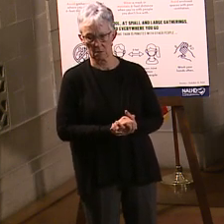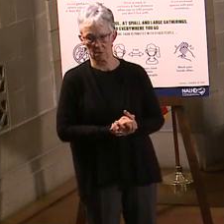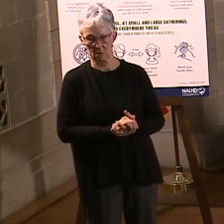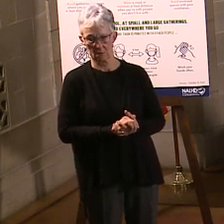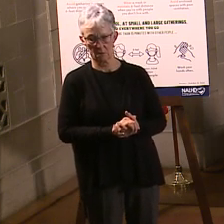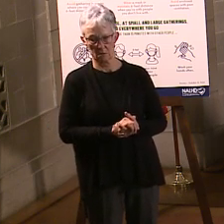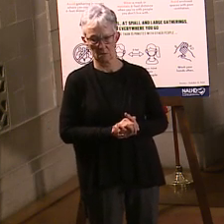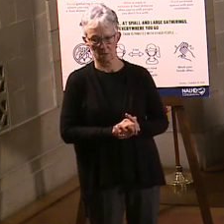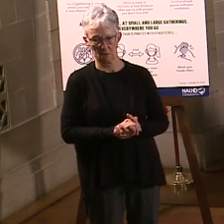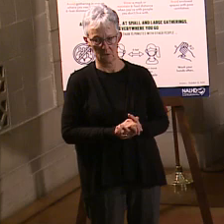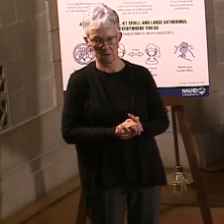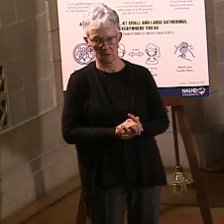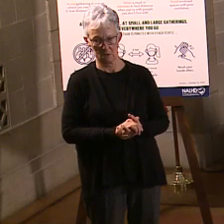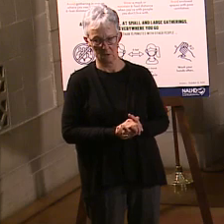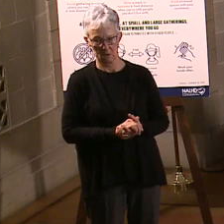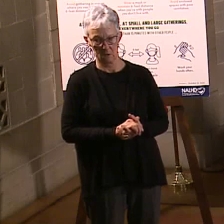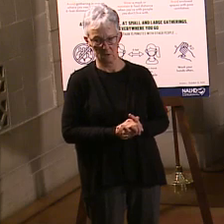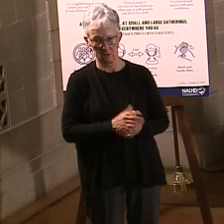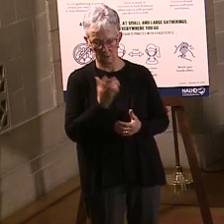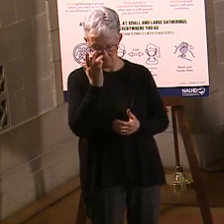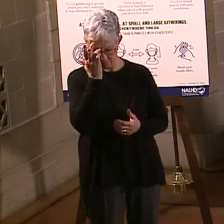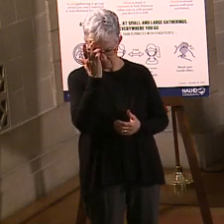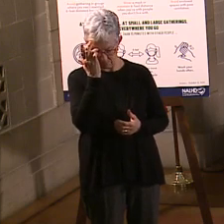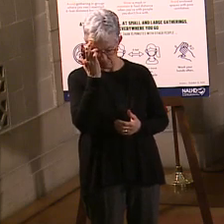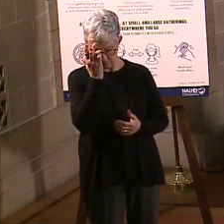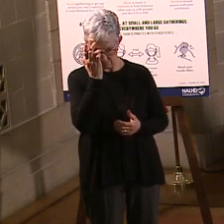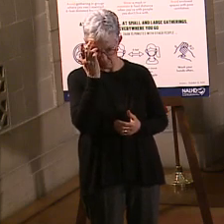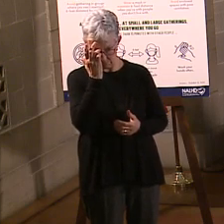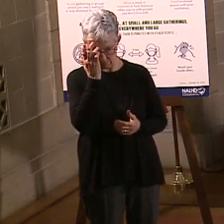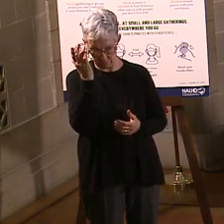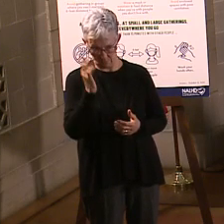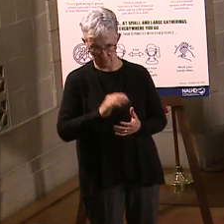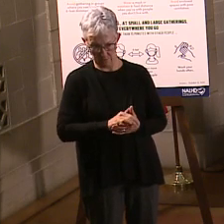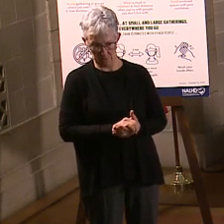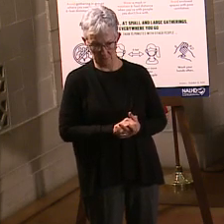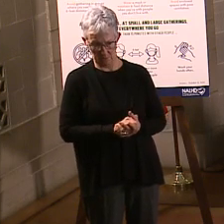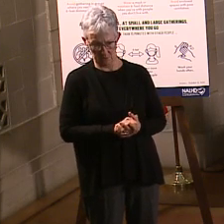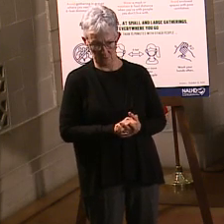you know, how did you take the statements that the St. Francis